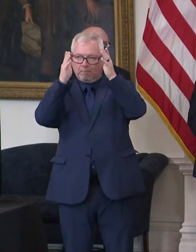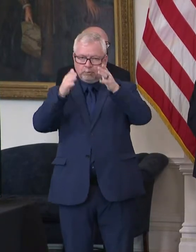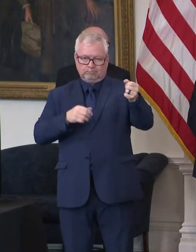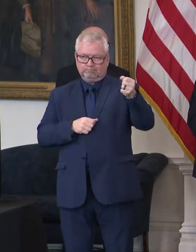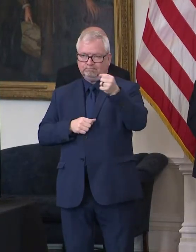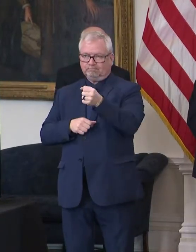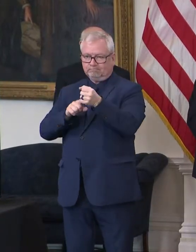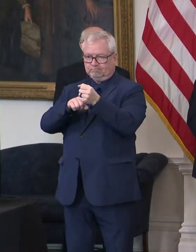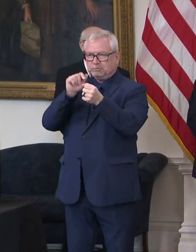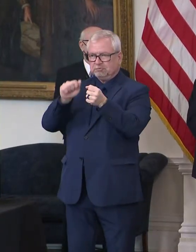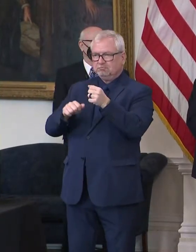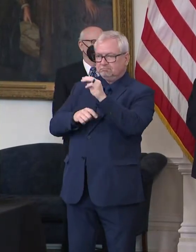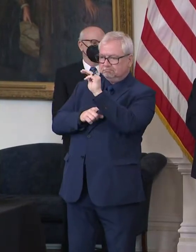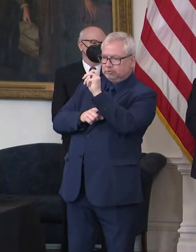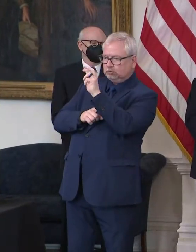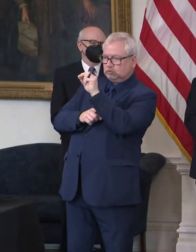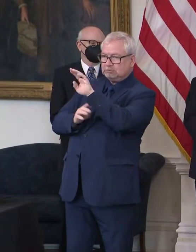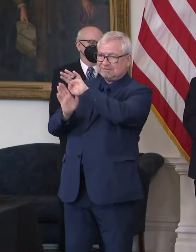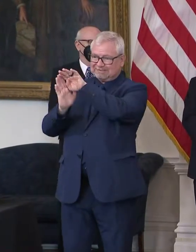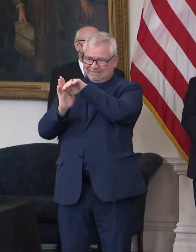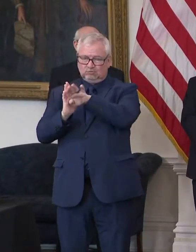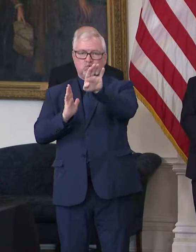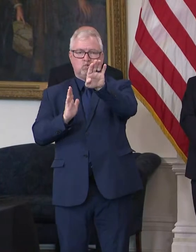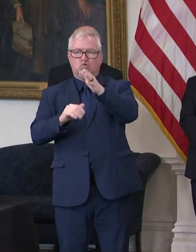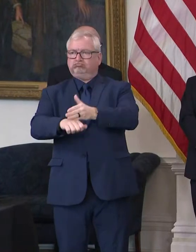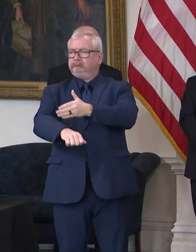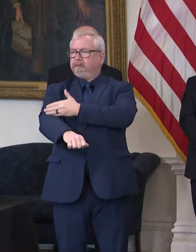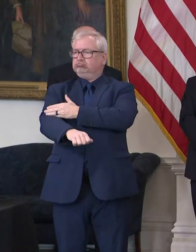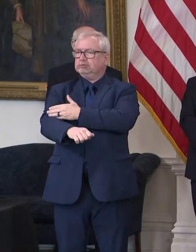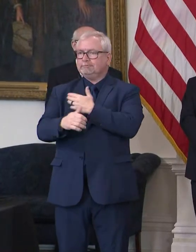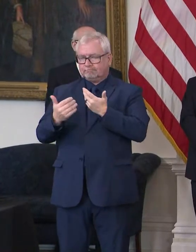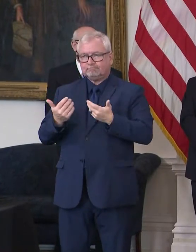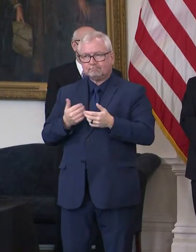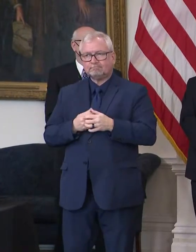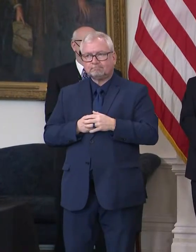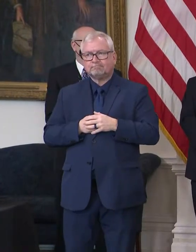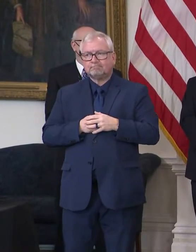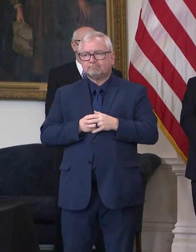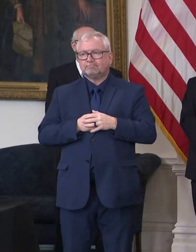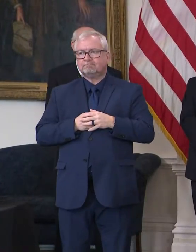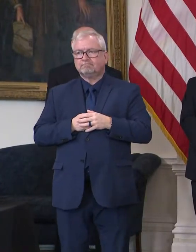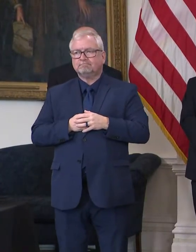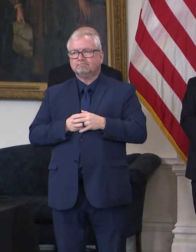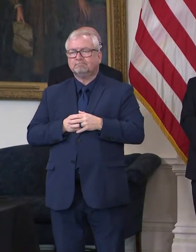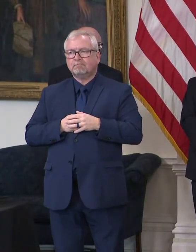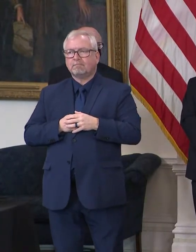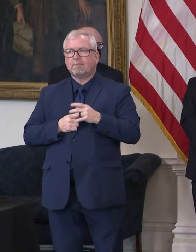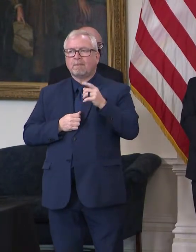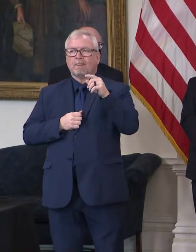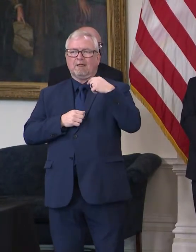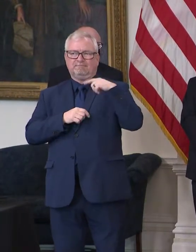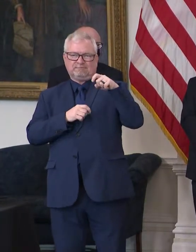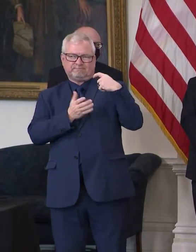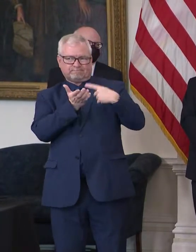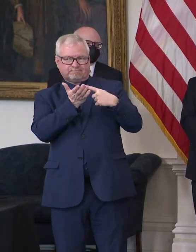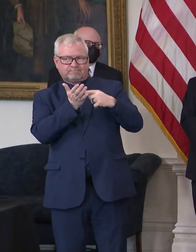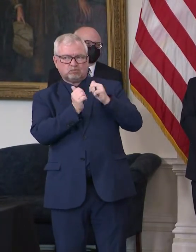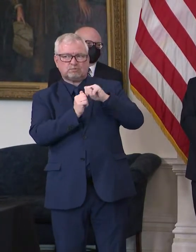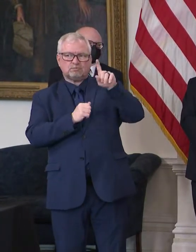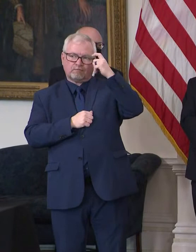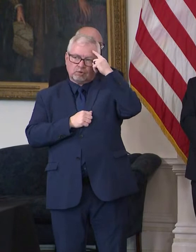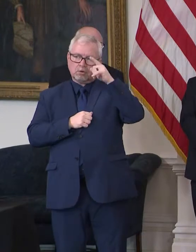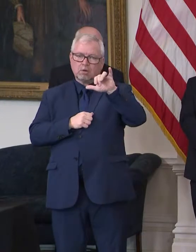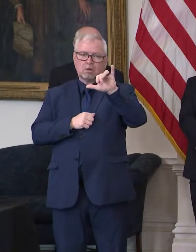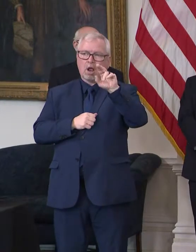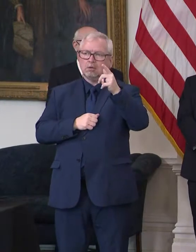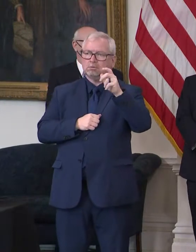going to talk with our fellow leaders. I've talked with Governor Yonkin last week about Metro. We've talked with our